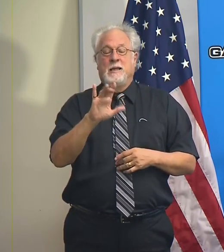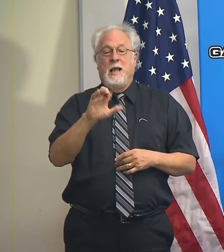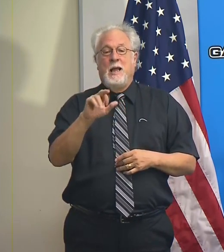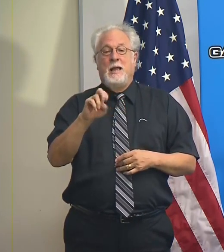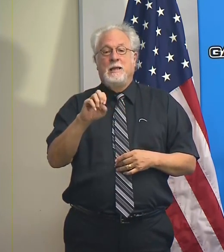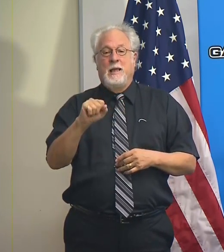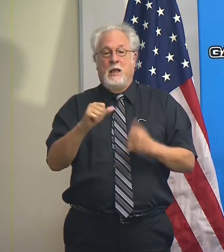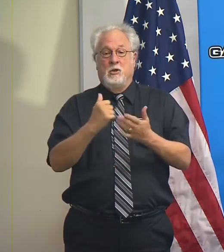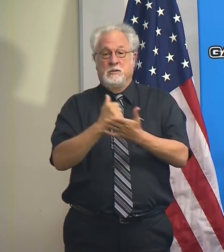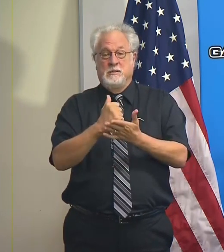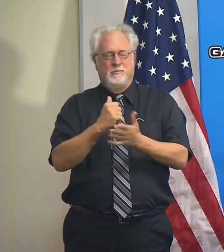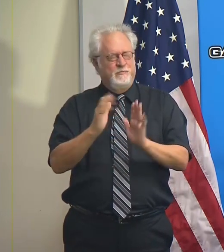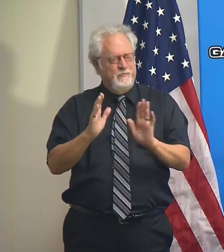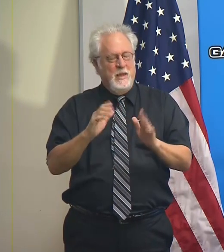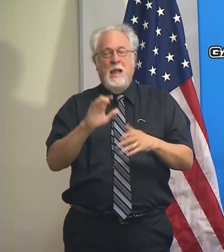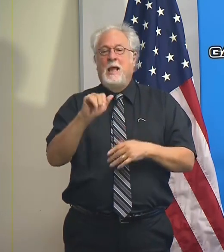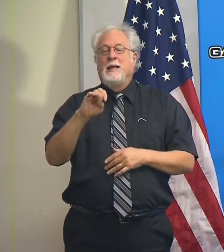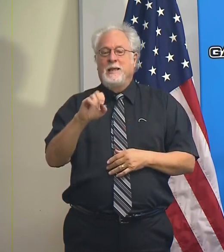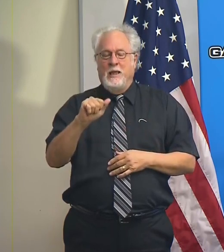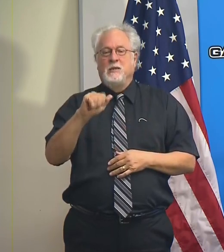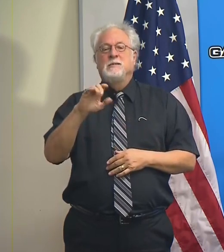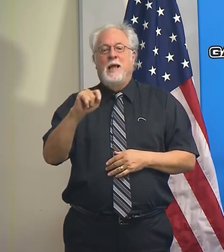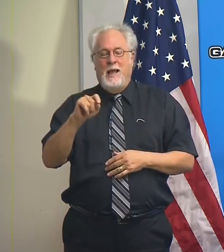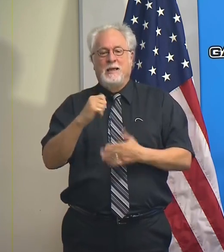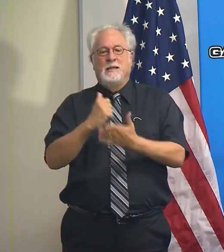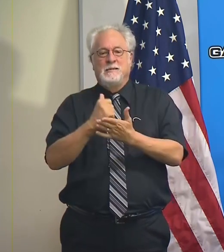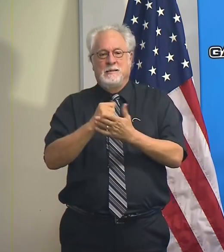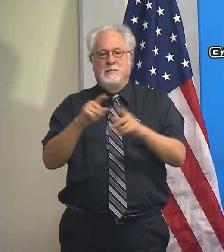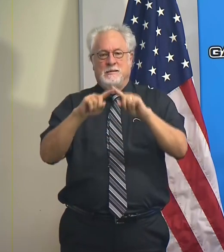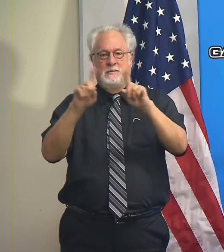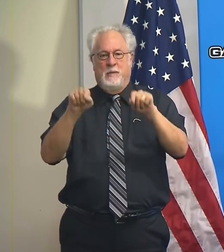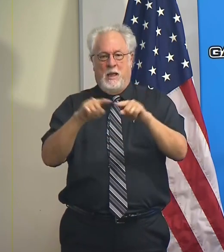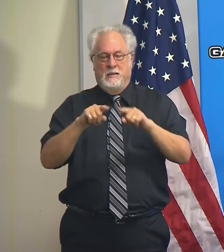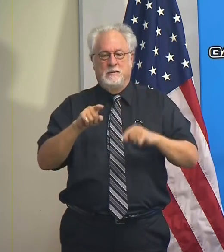CARES Act assistance box.